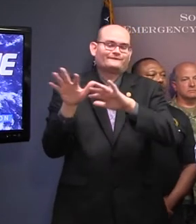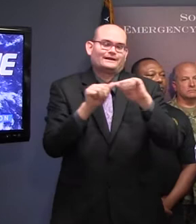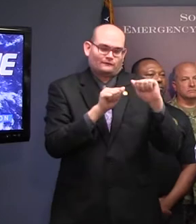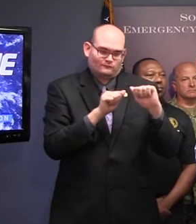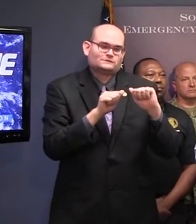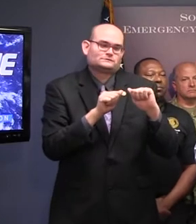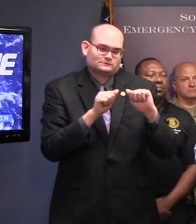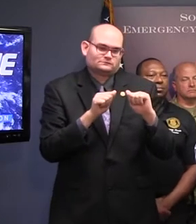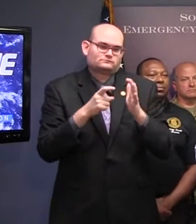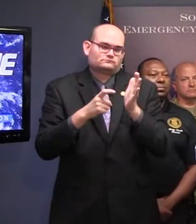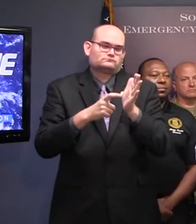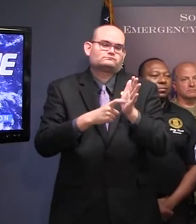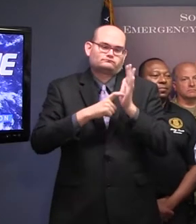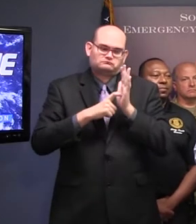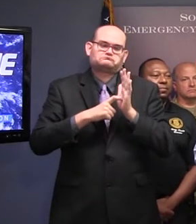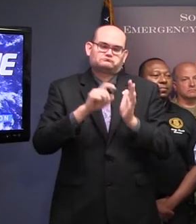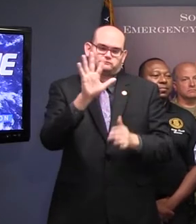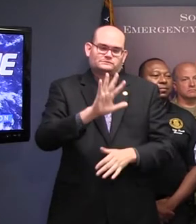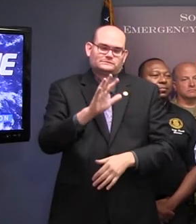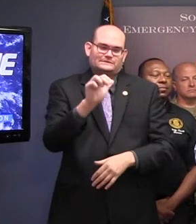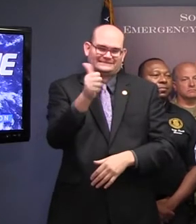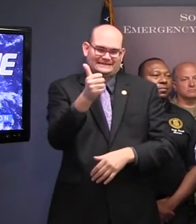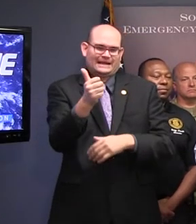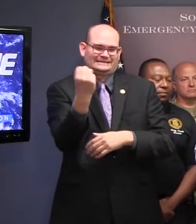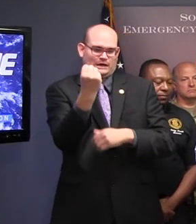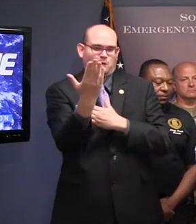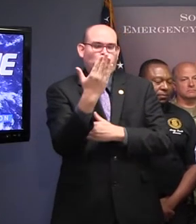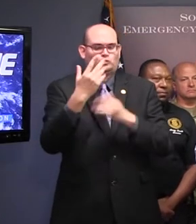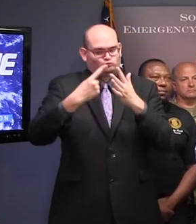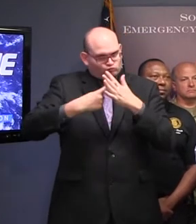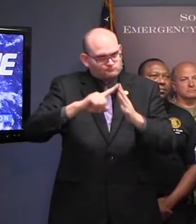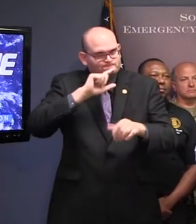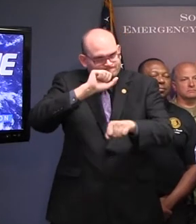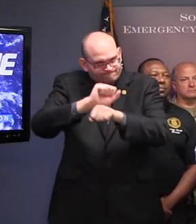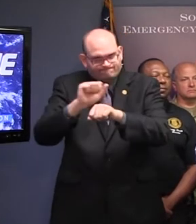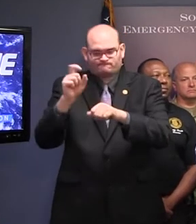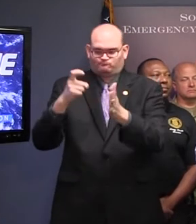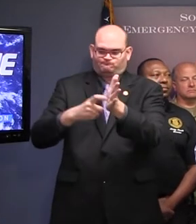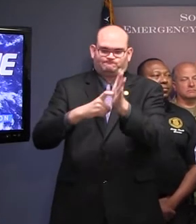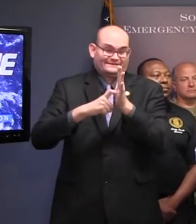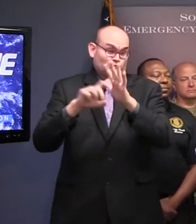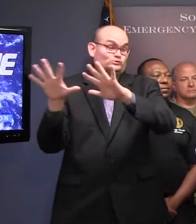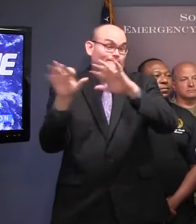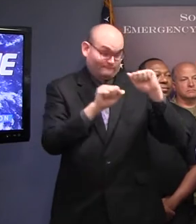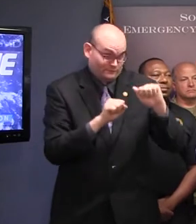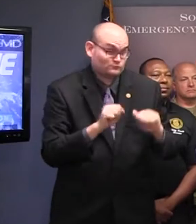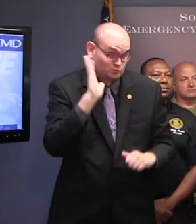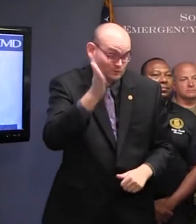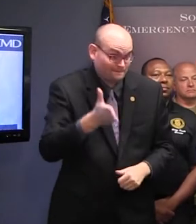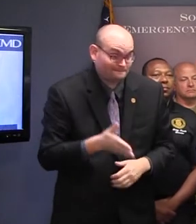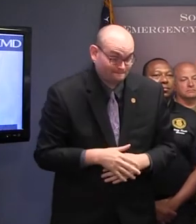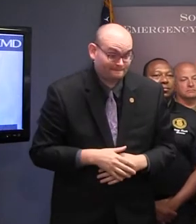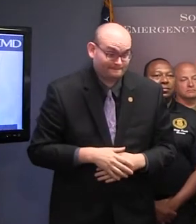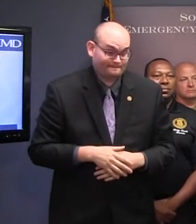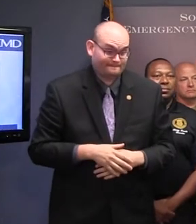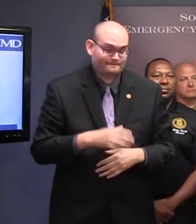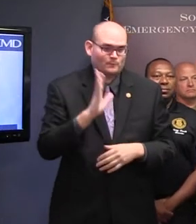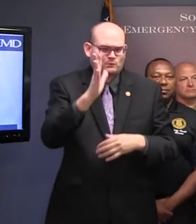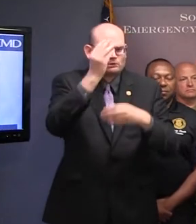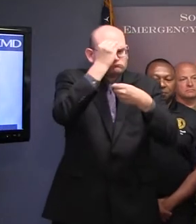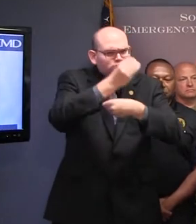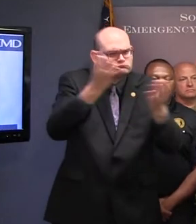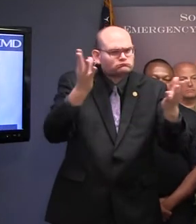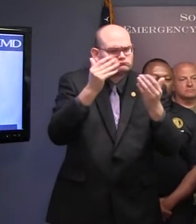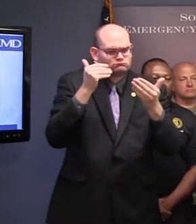will issue, will take place, will be effective, that is, as of 10 o'clock this Saturday morning. I've issued an